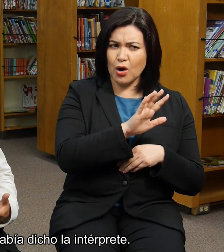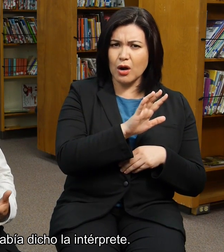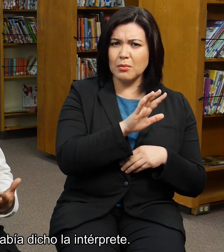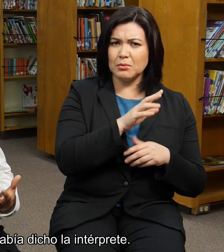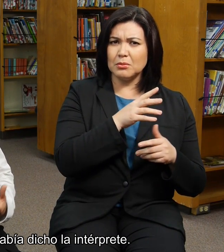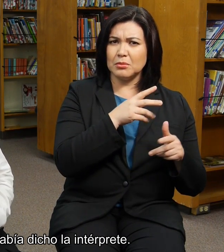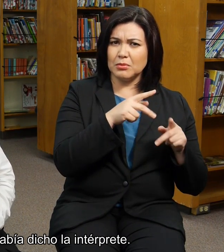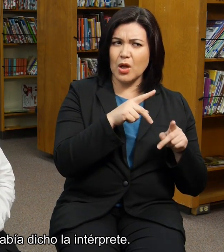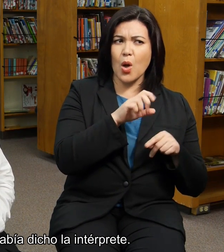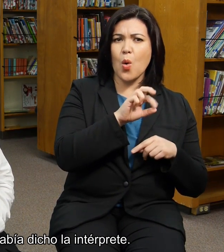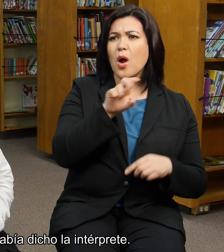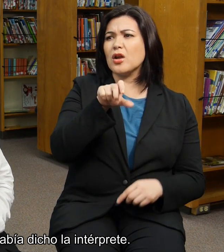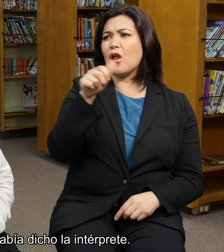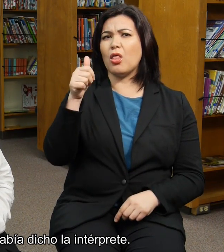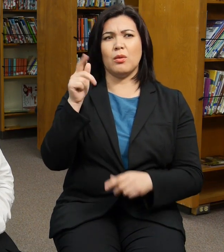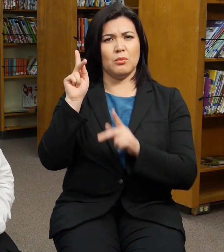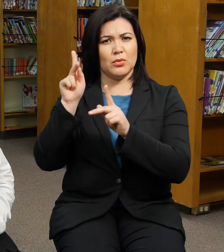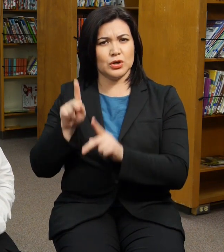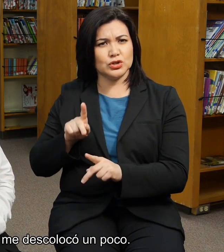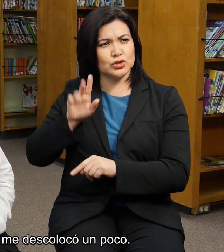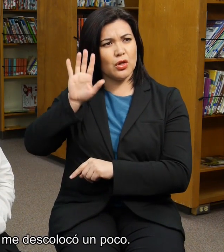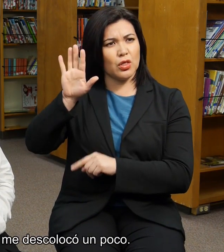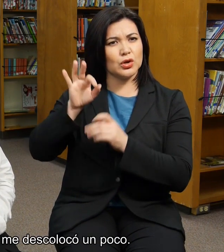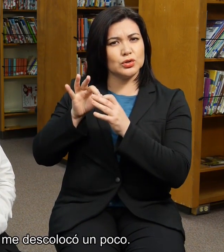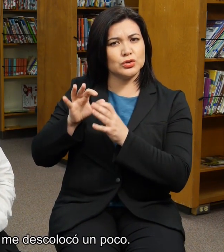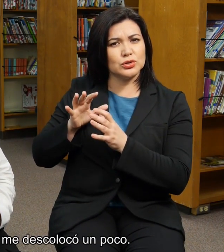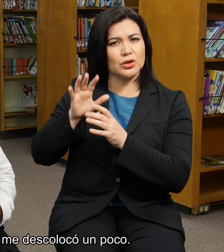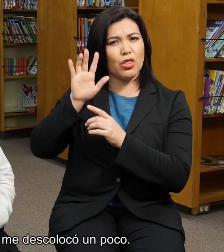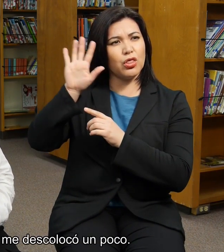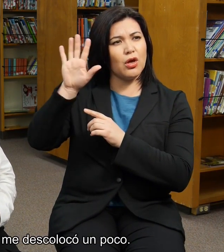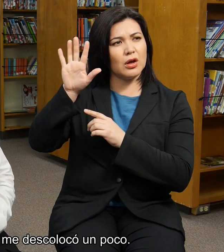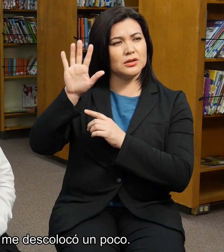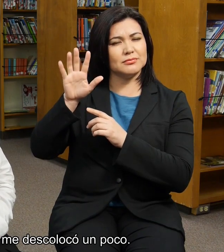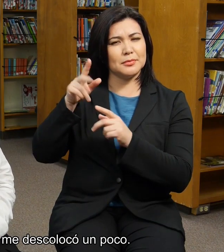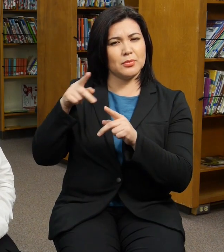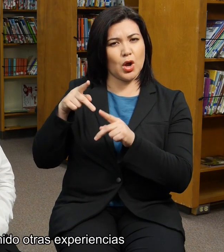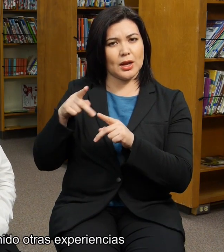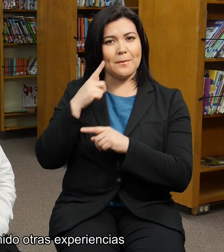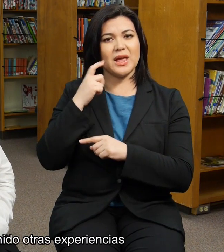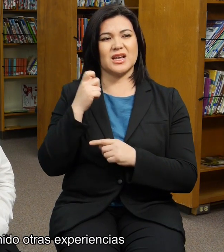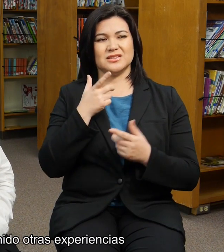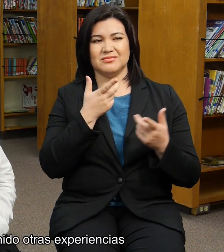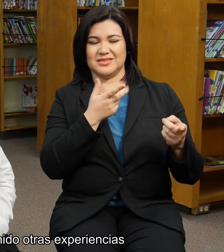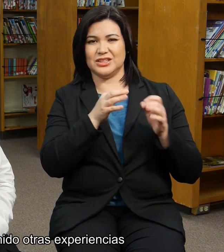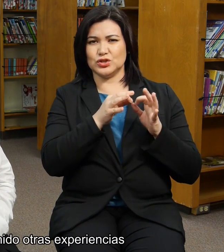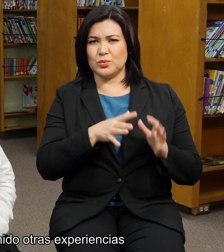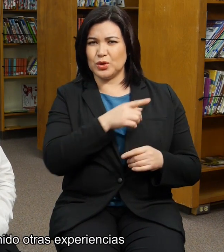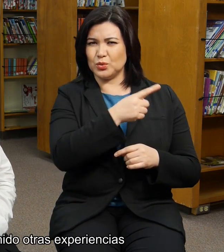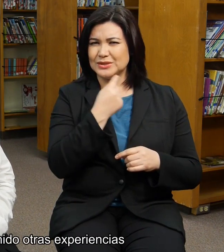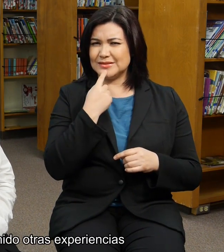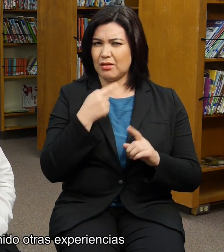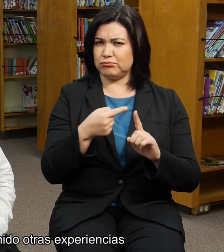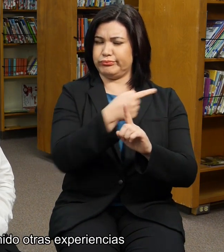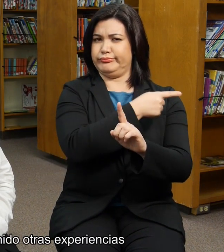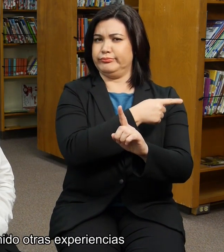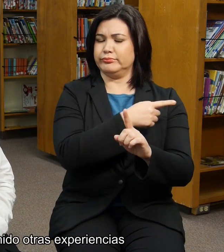know, because of what the interpreter has said. So that kind of threw me off. But, and there's also